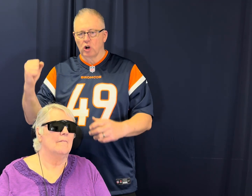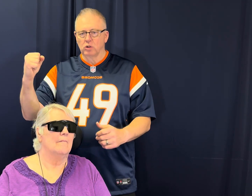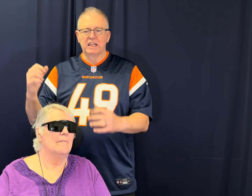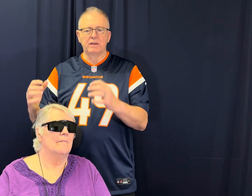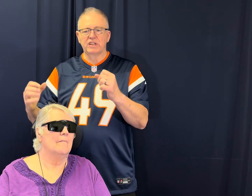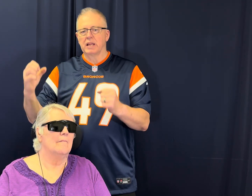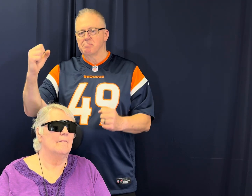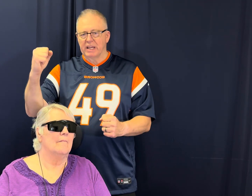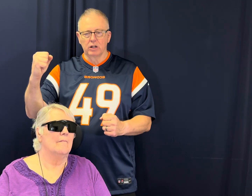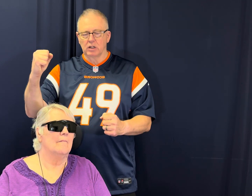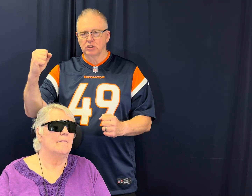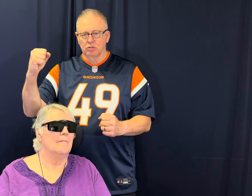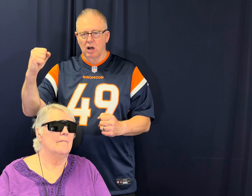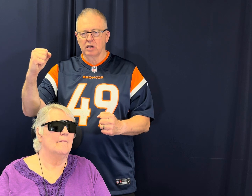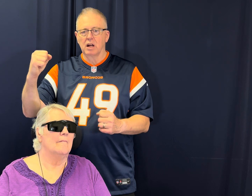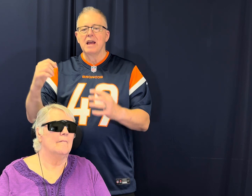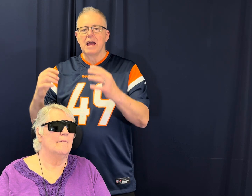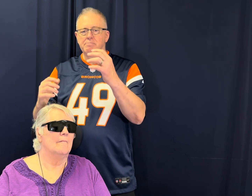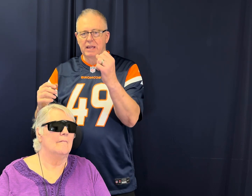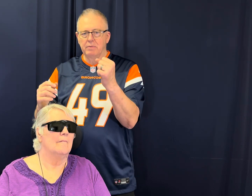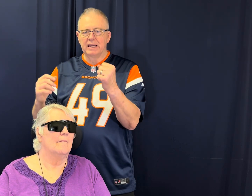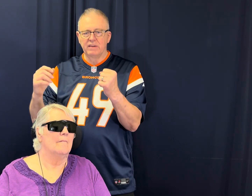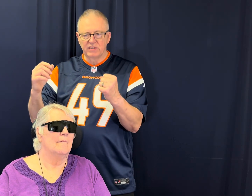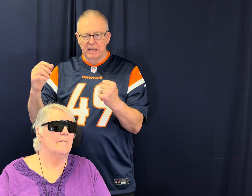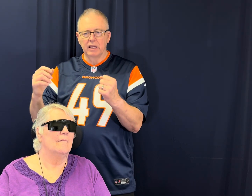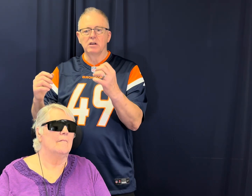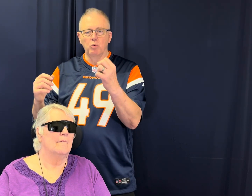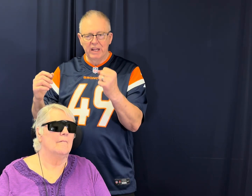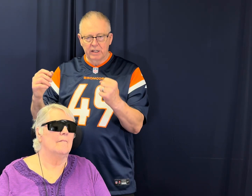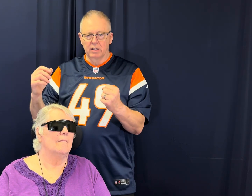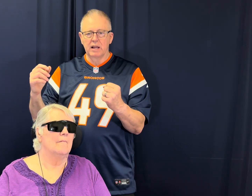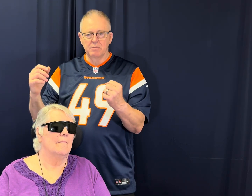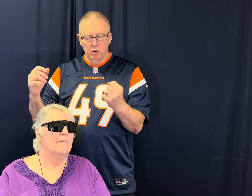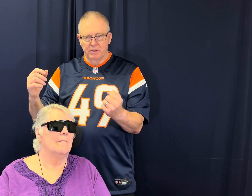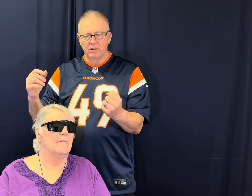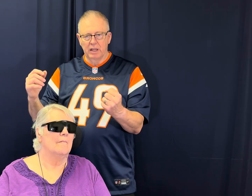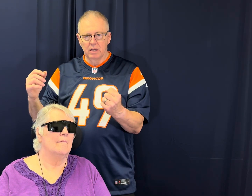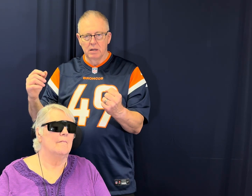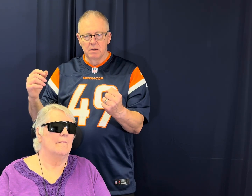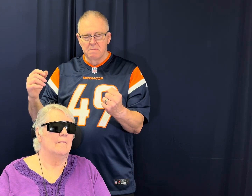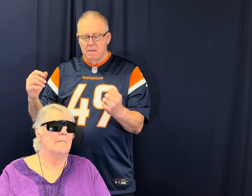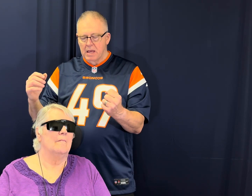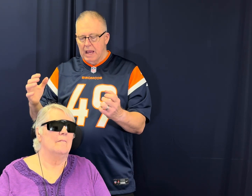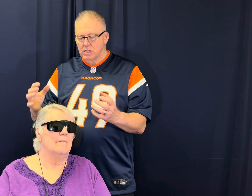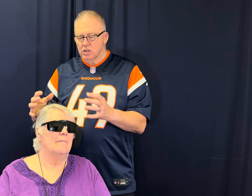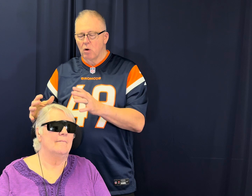Arnold keeps getting bigger and stronger and Pee Wee keeps getting weaker and more puny. And so